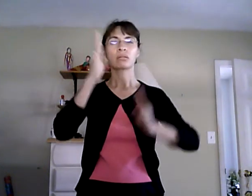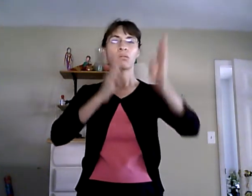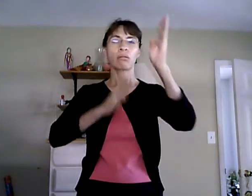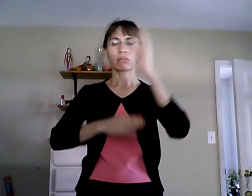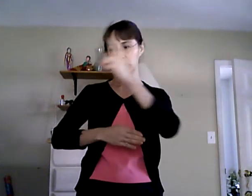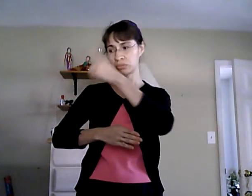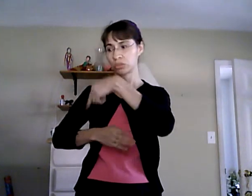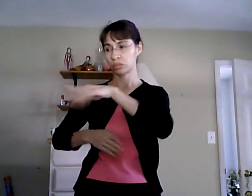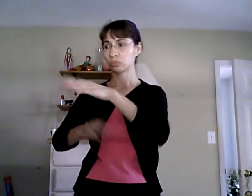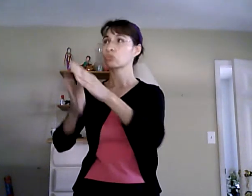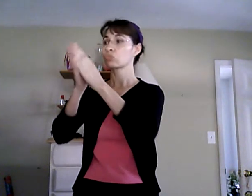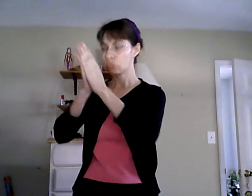profess to they profess to